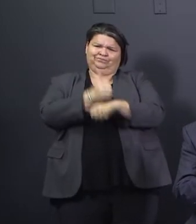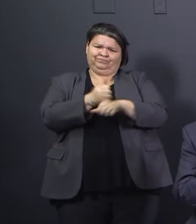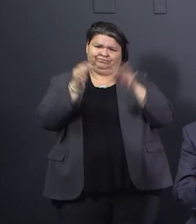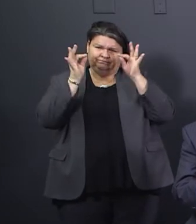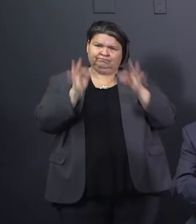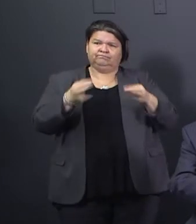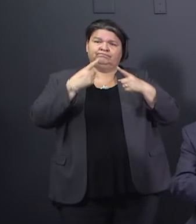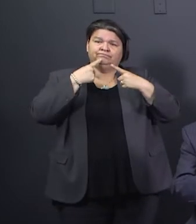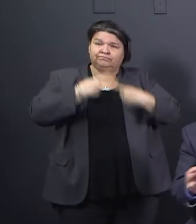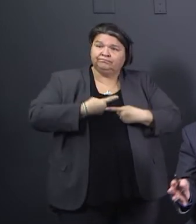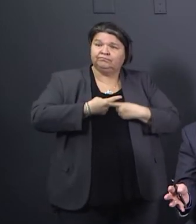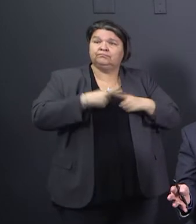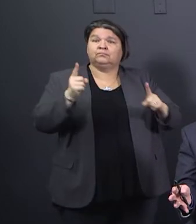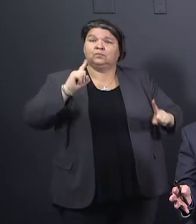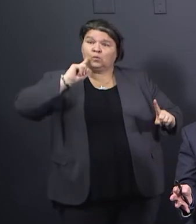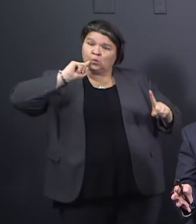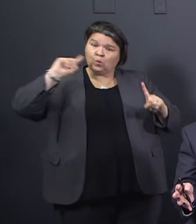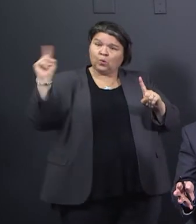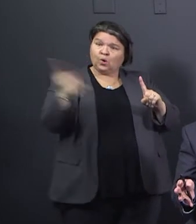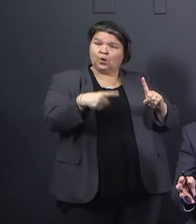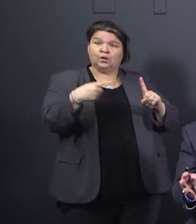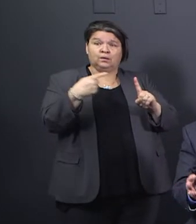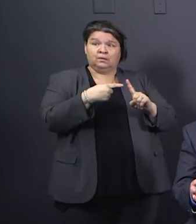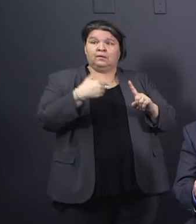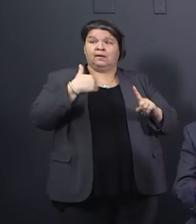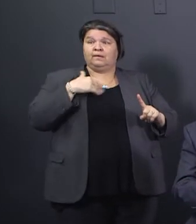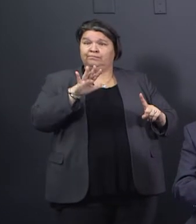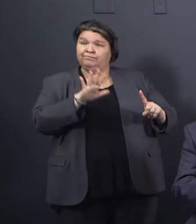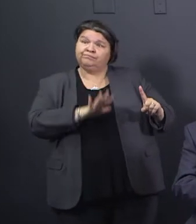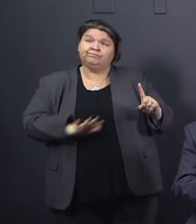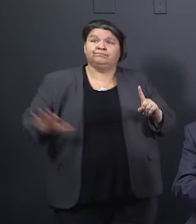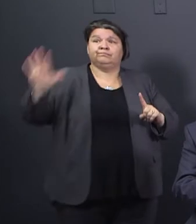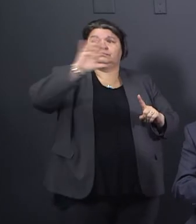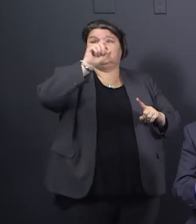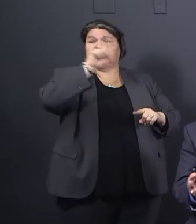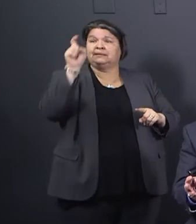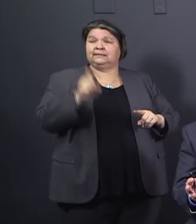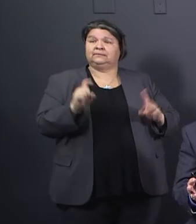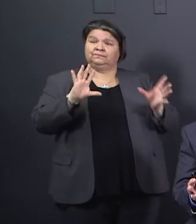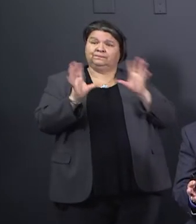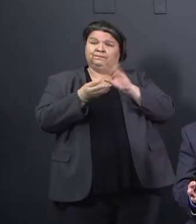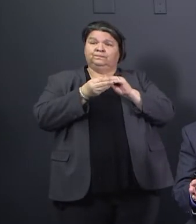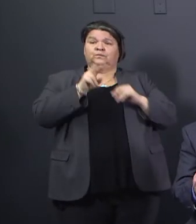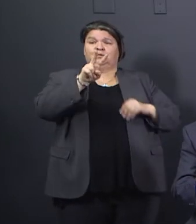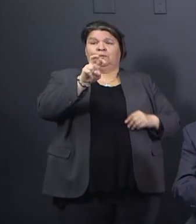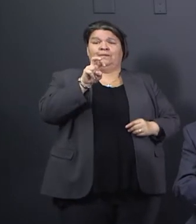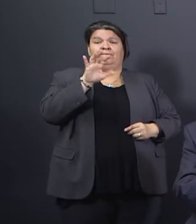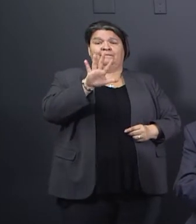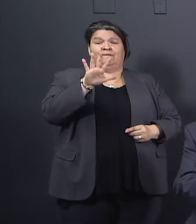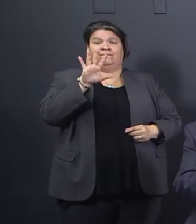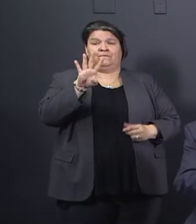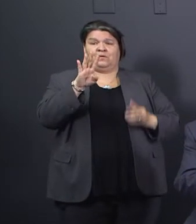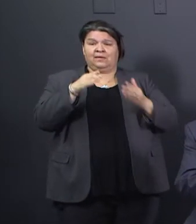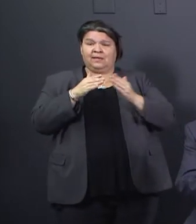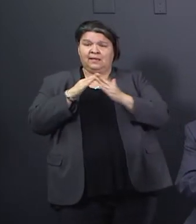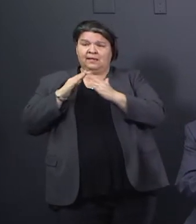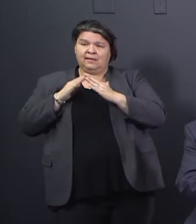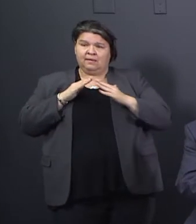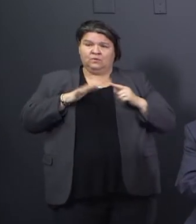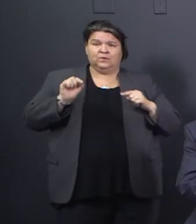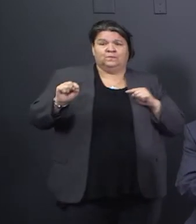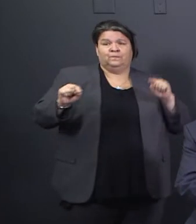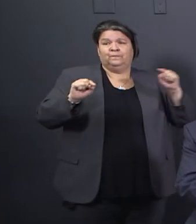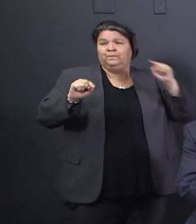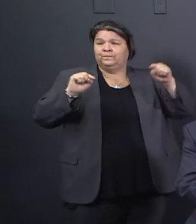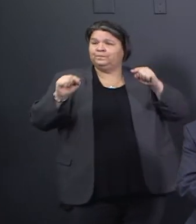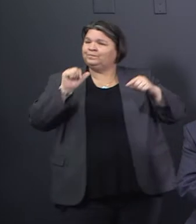254 counties across the state, and many of them were not under any kind of an order up until the governor